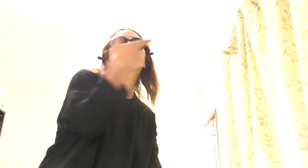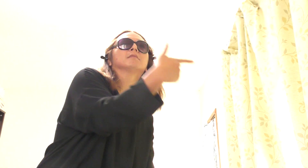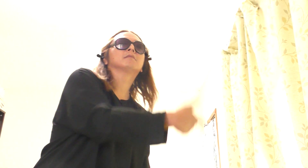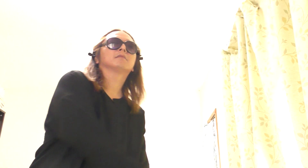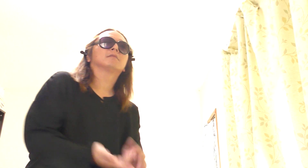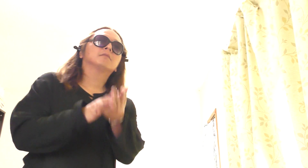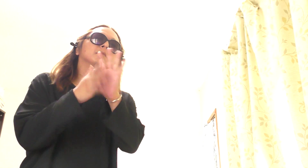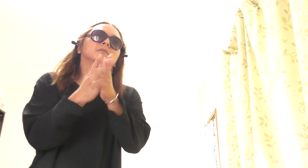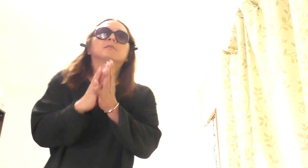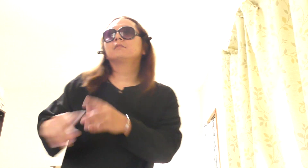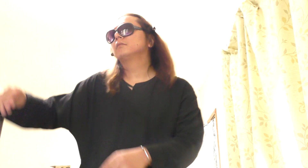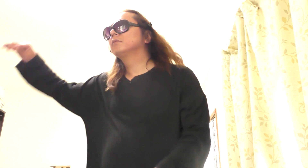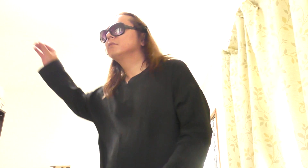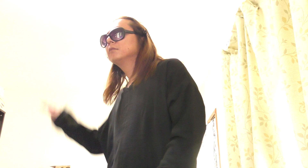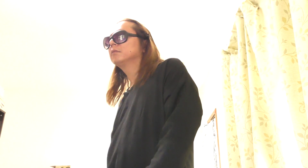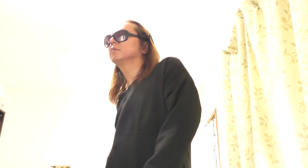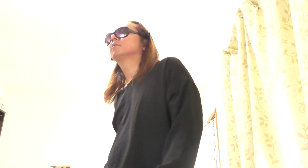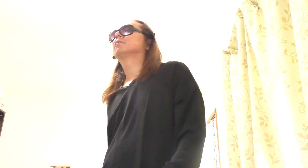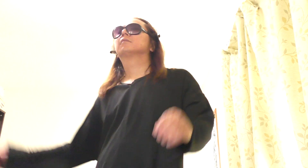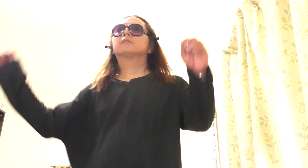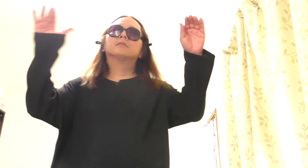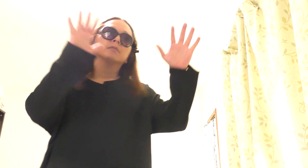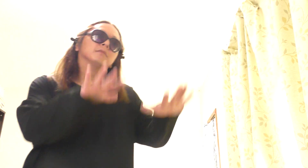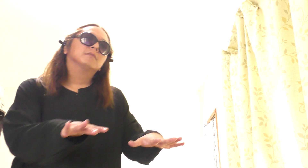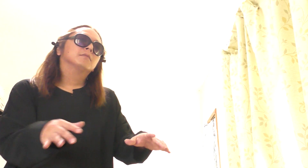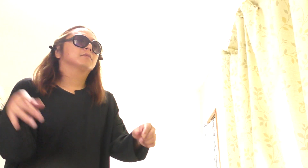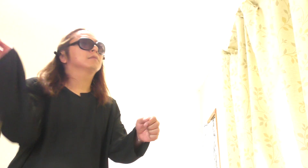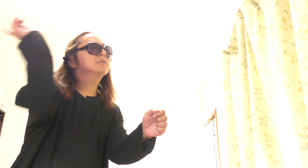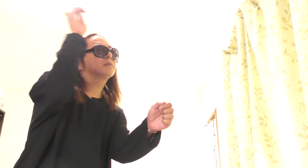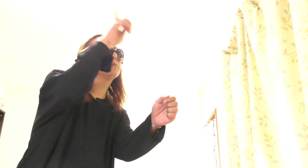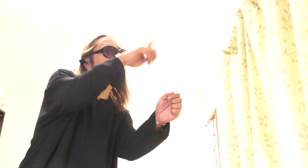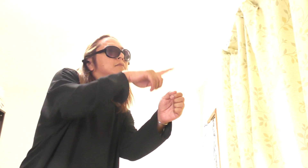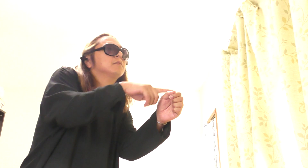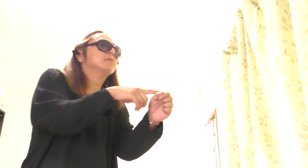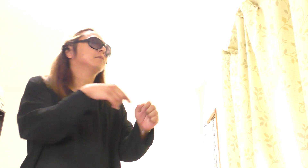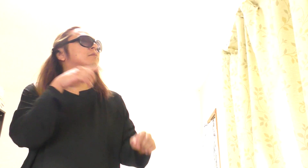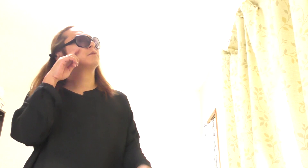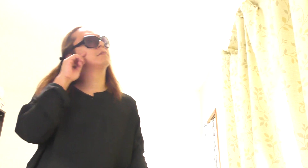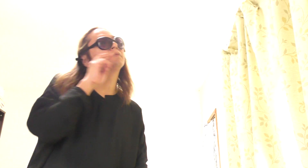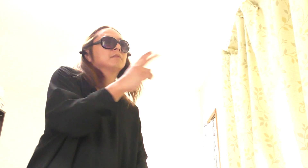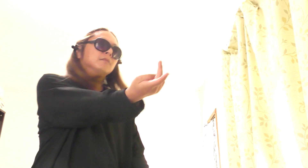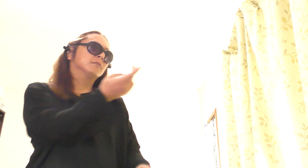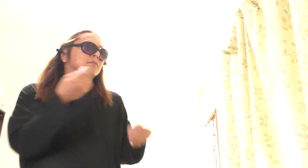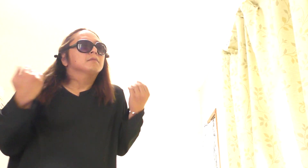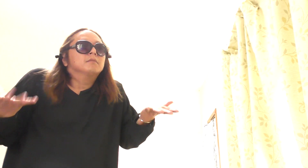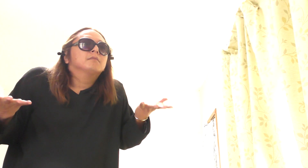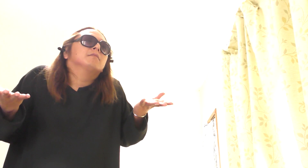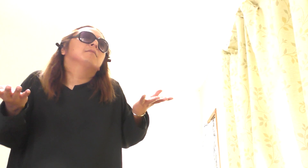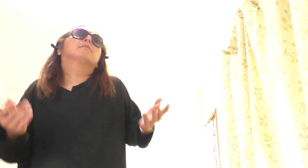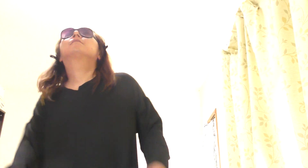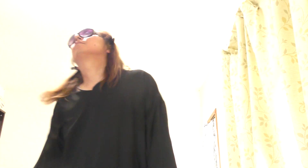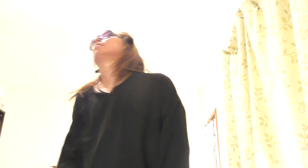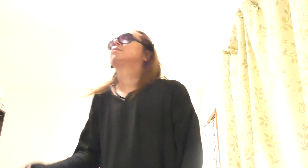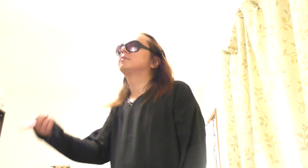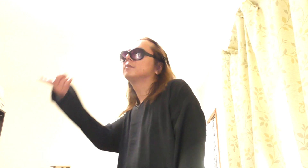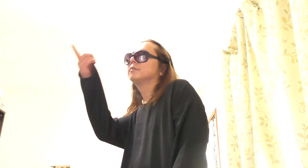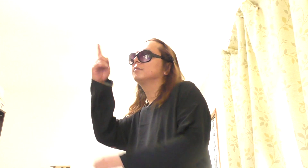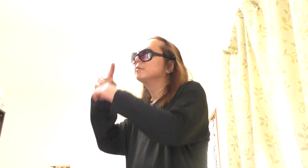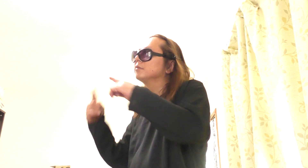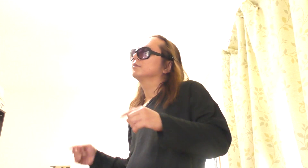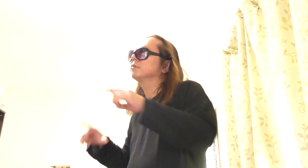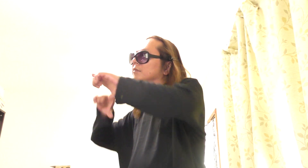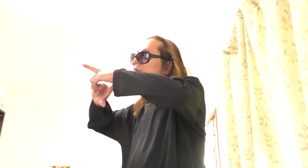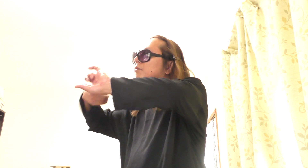someone